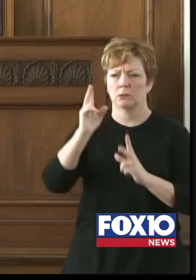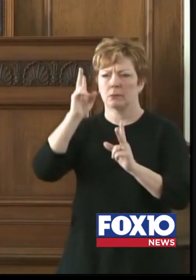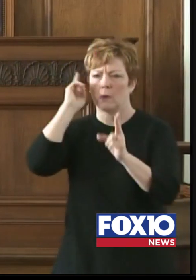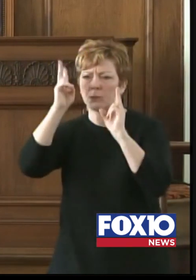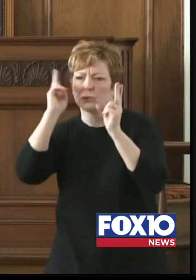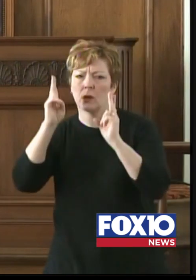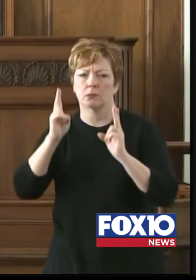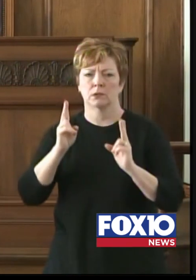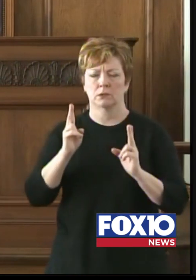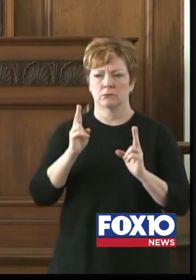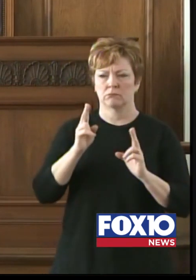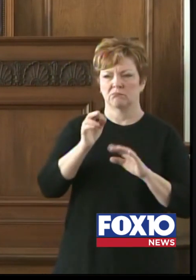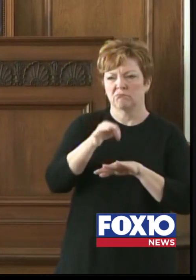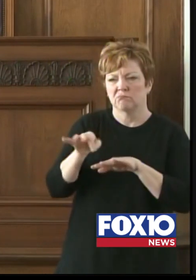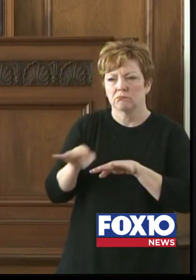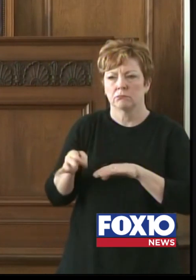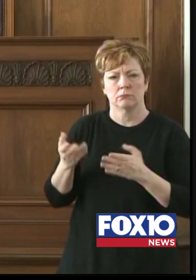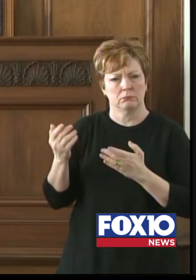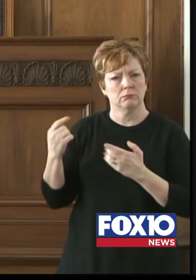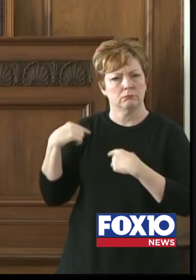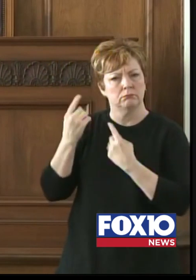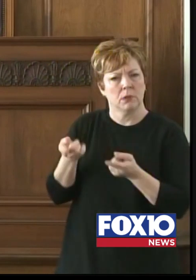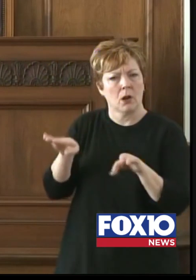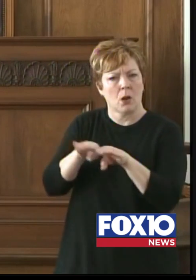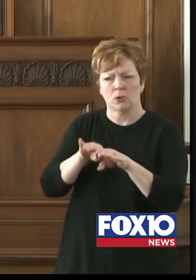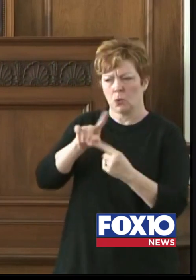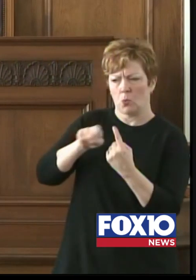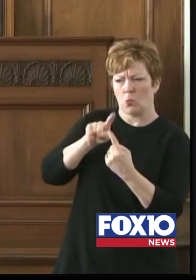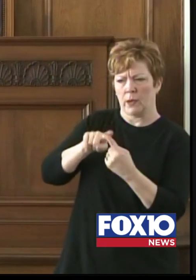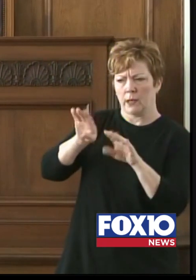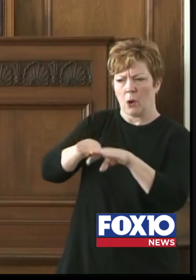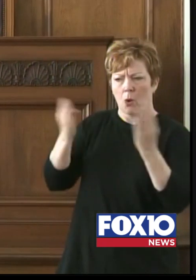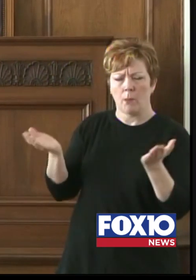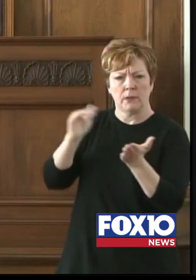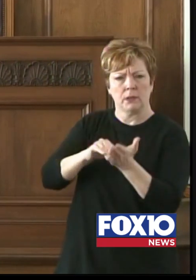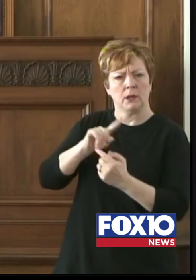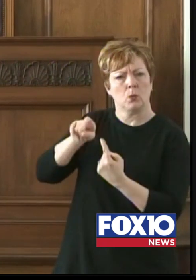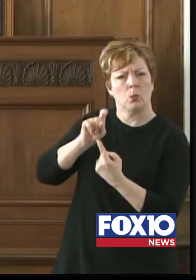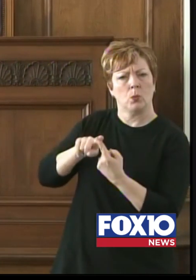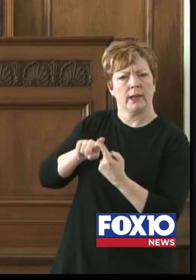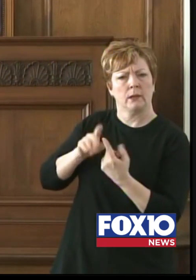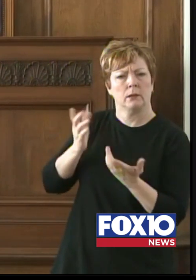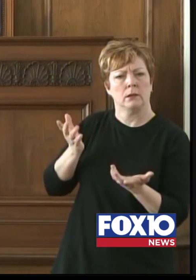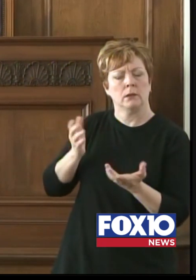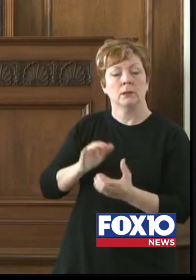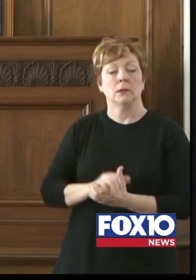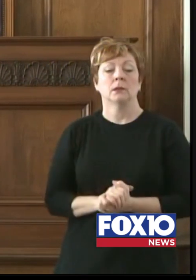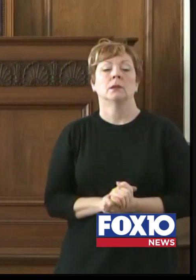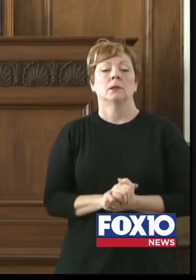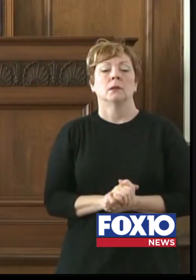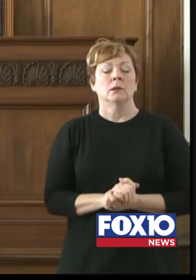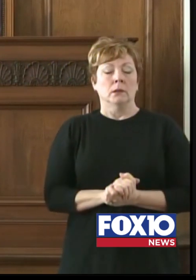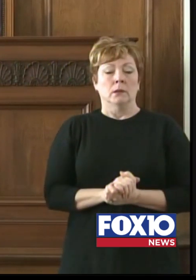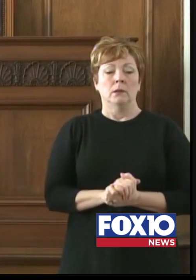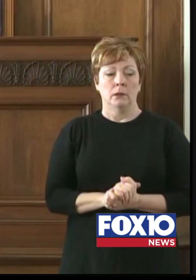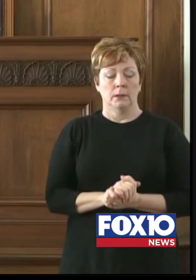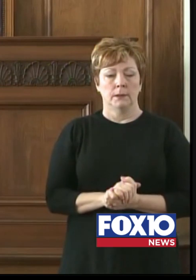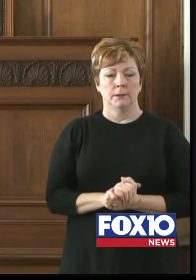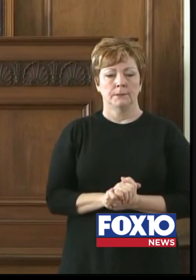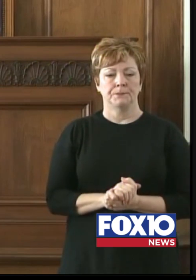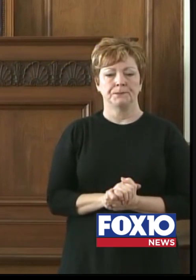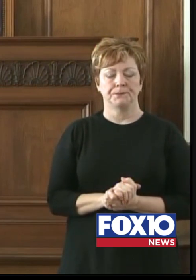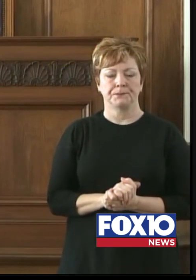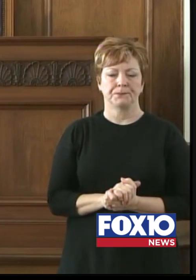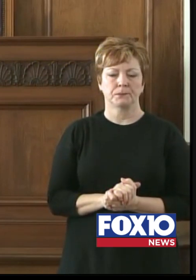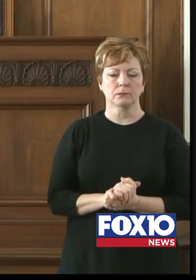others like that that have been closed? When will they be able to open? Well, first of all, when we